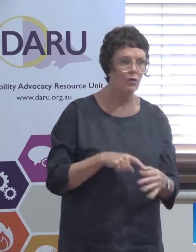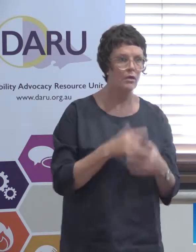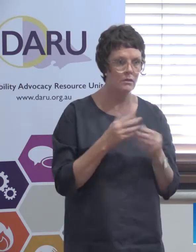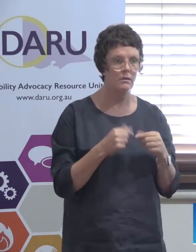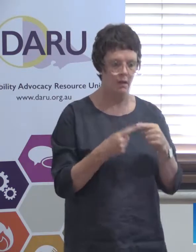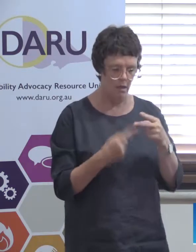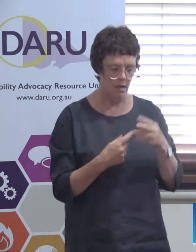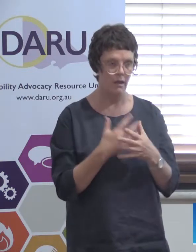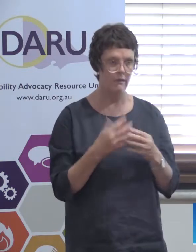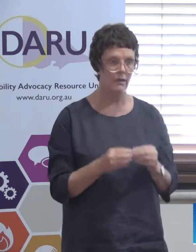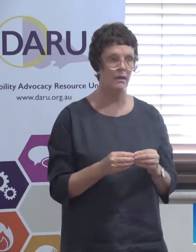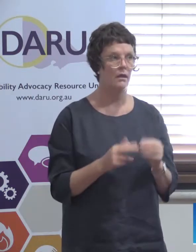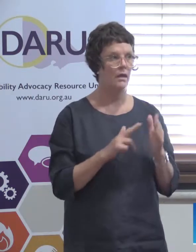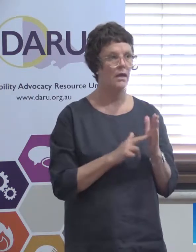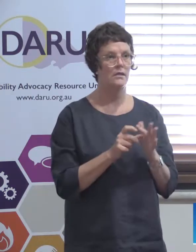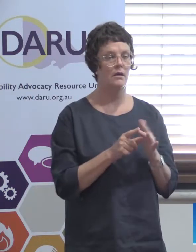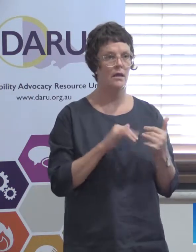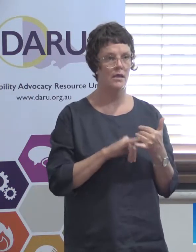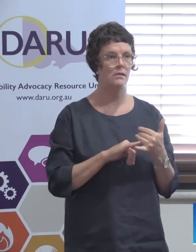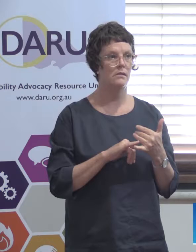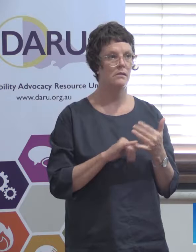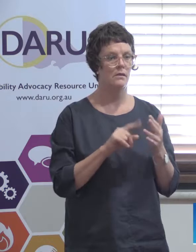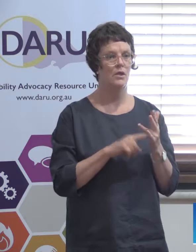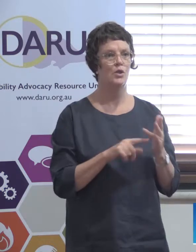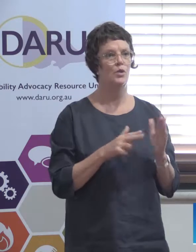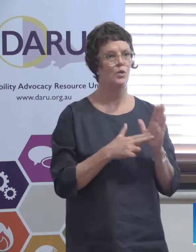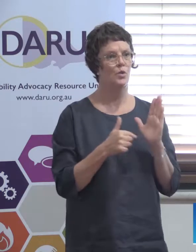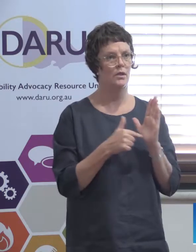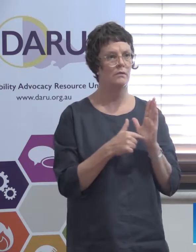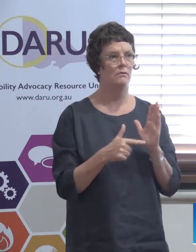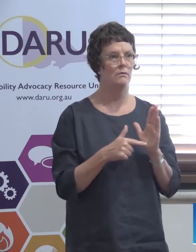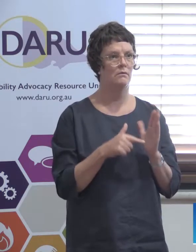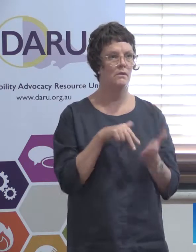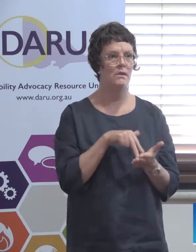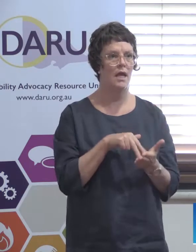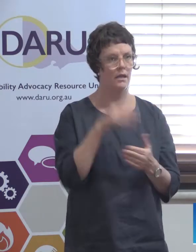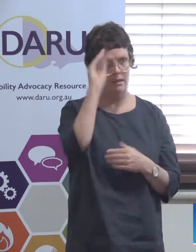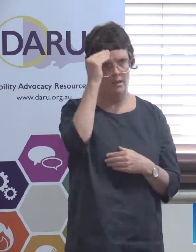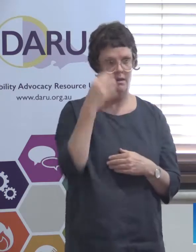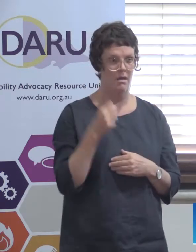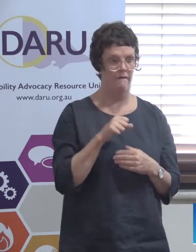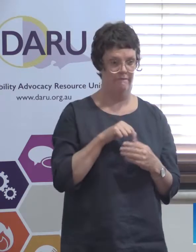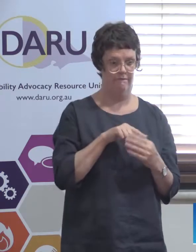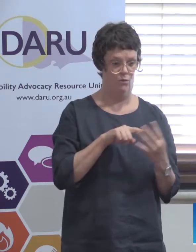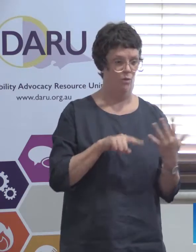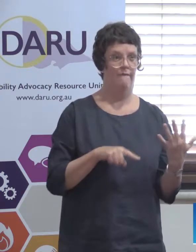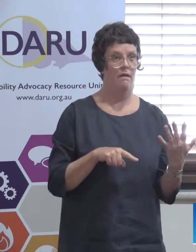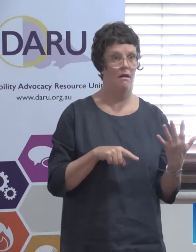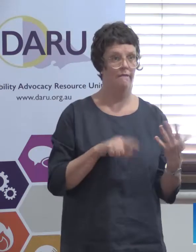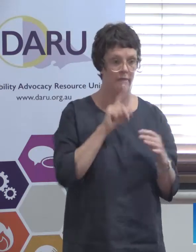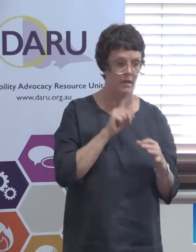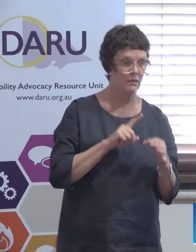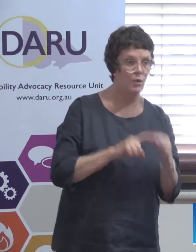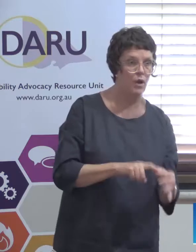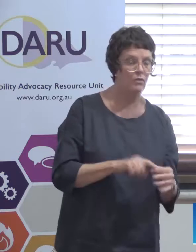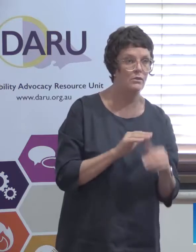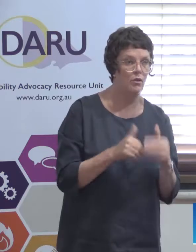NDIS joint standing committee has at any one time three or four inquiries running about the NDIS and again I went